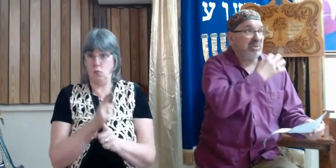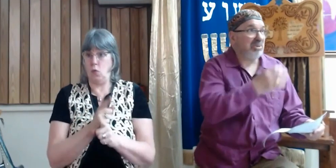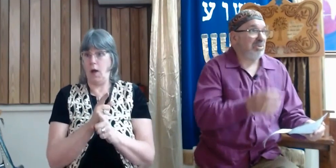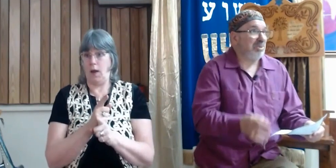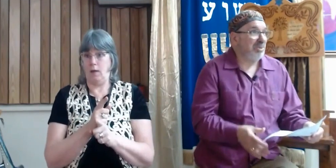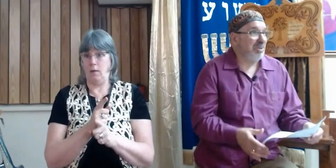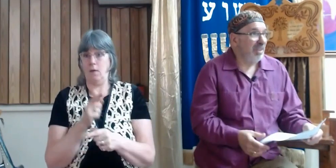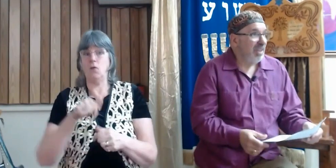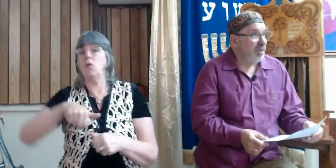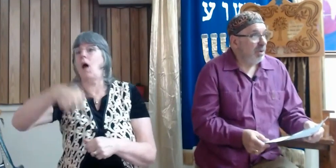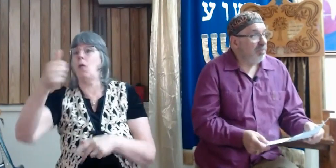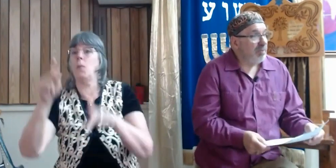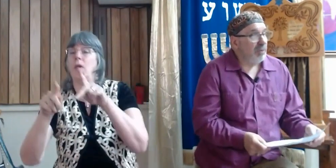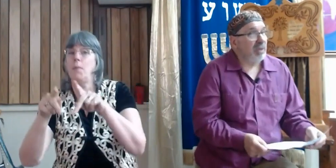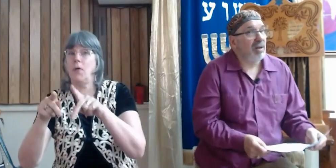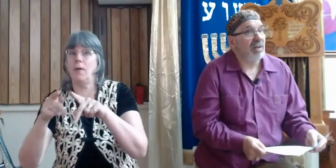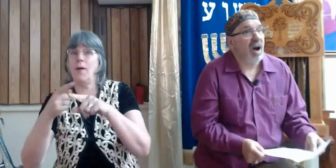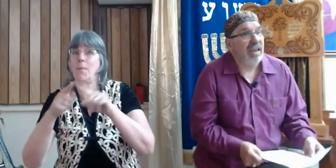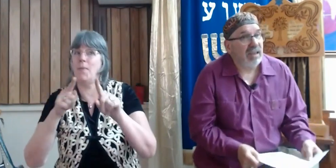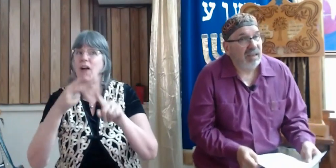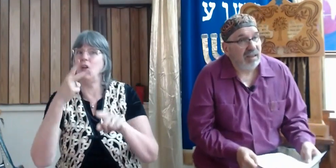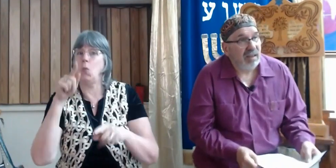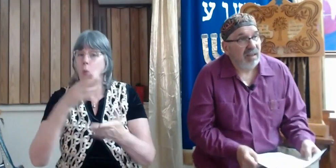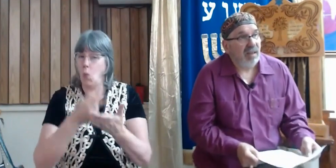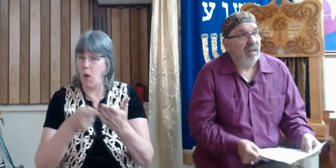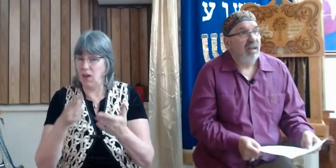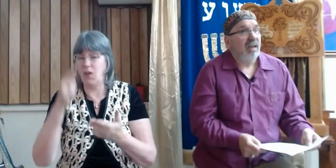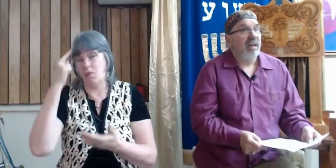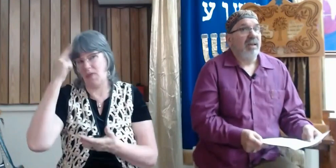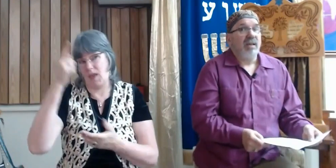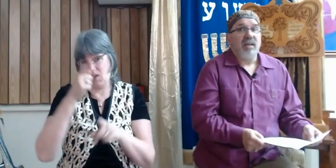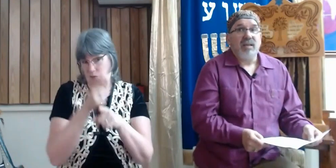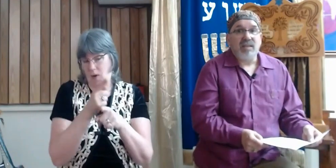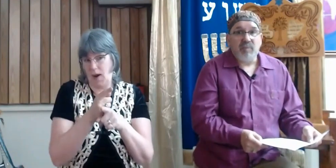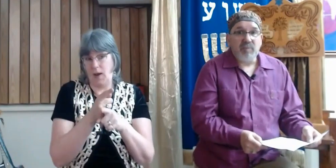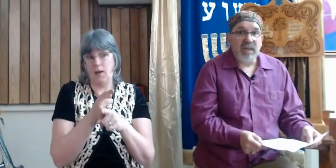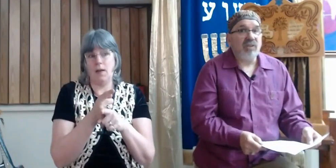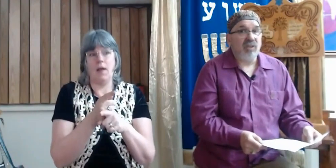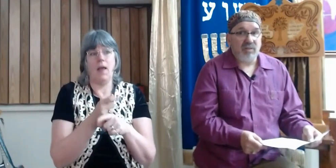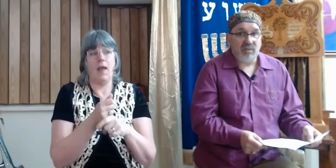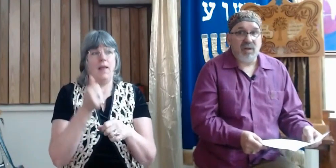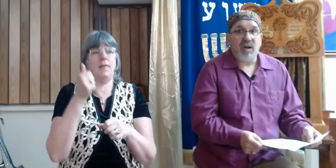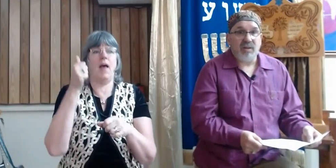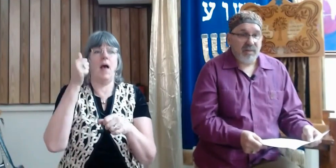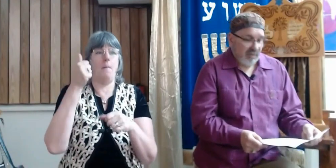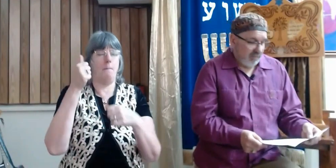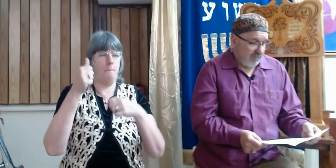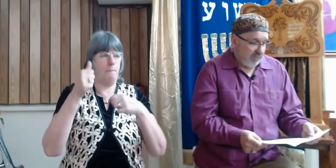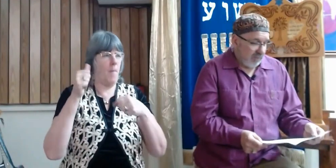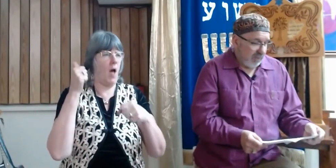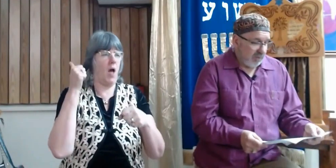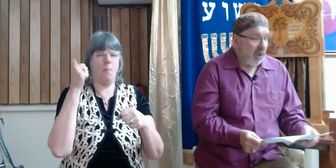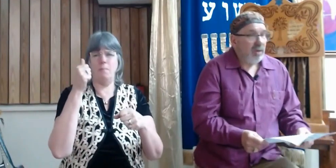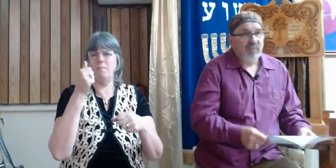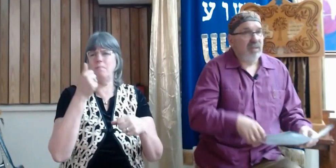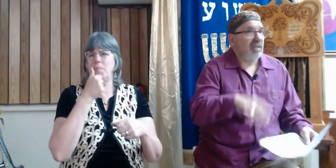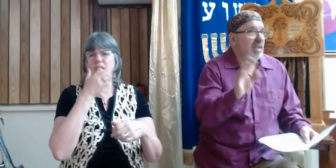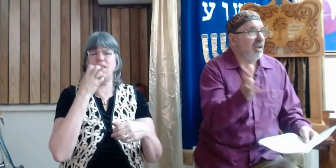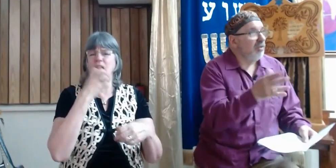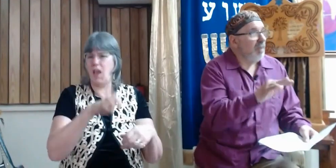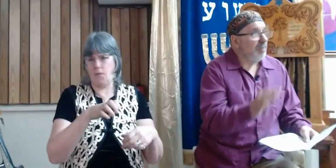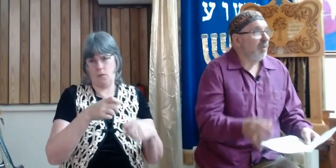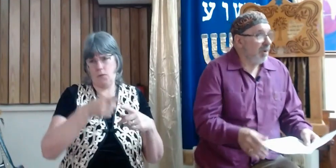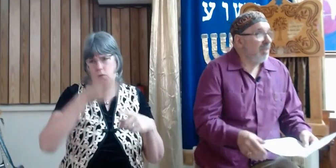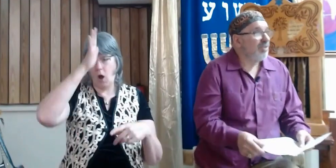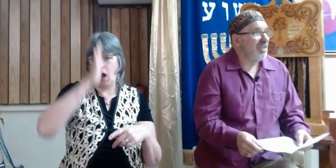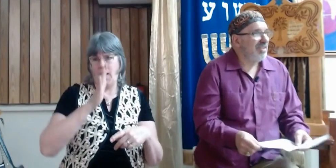Ooh. What people regard highly is an abomination unto God. So, this is